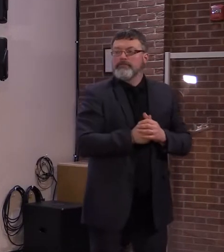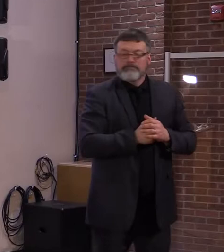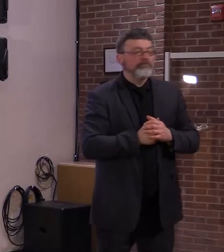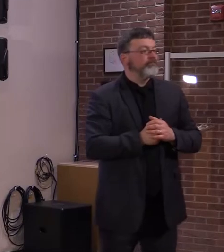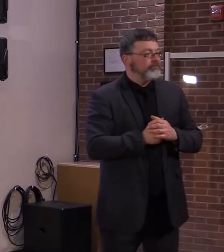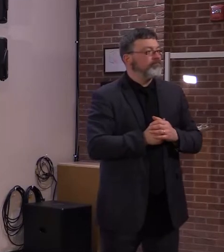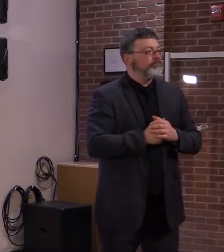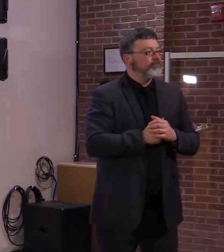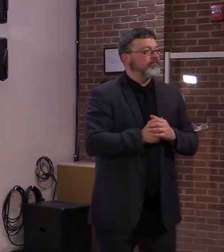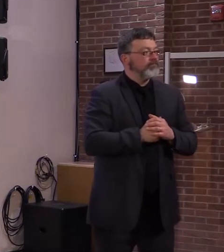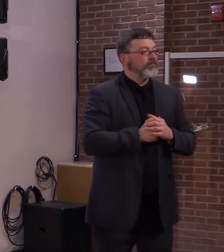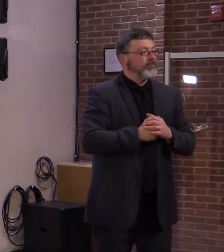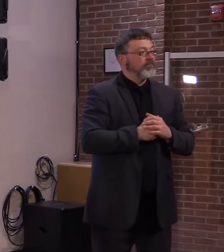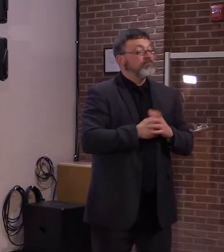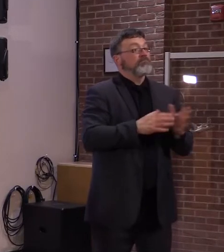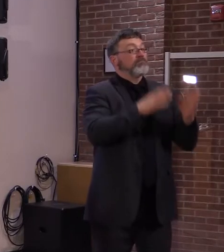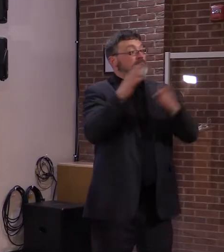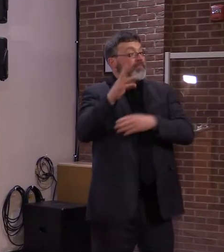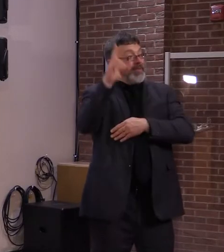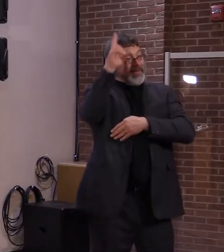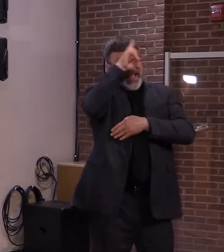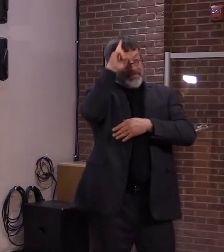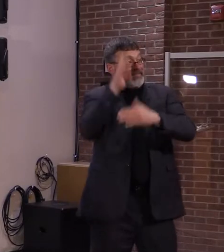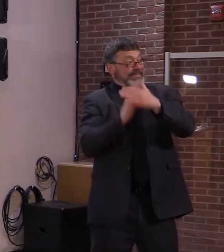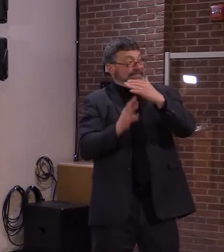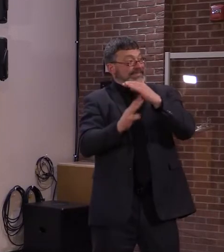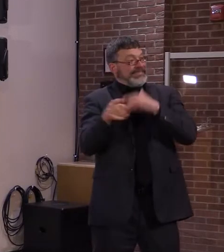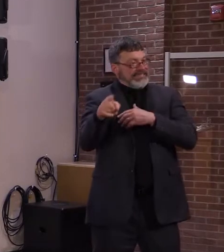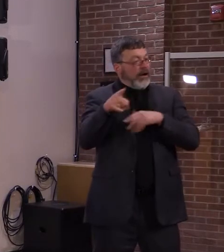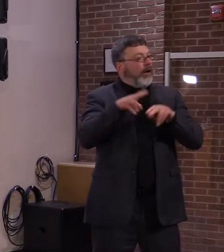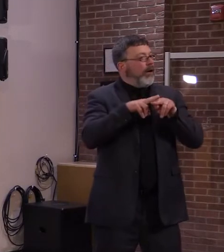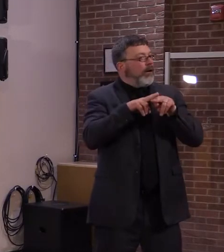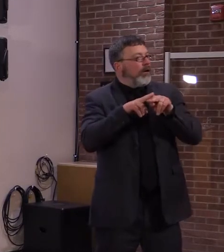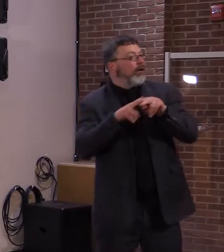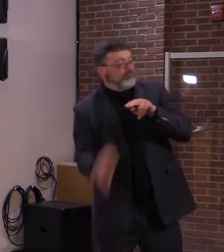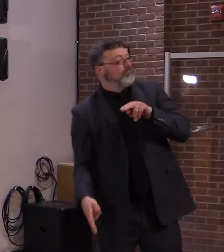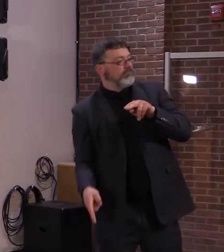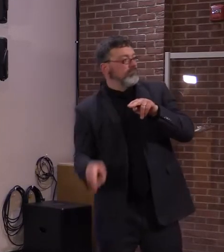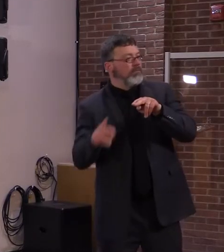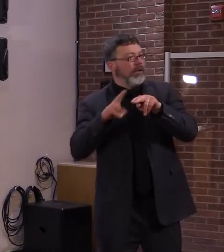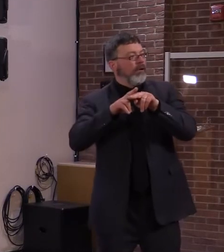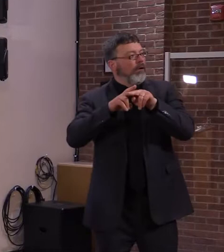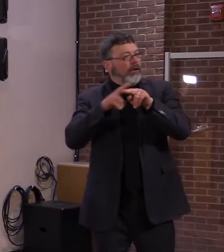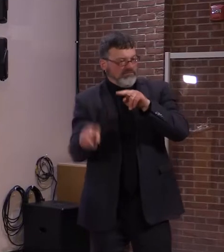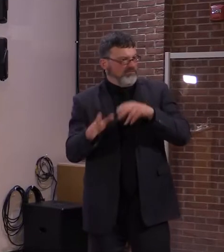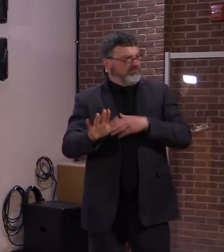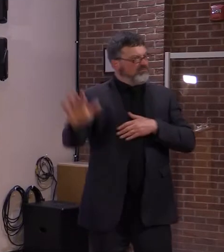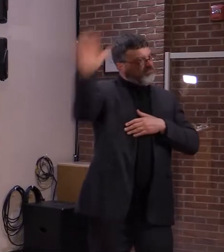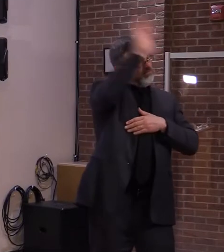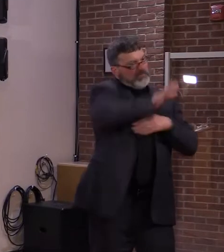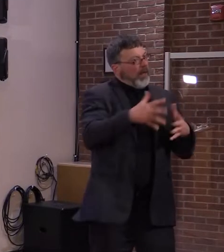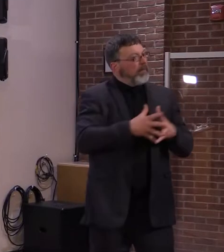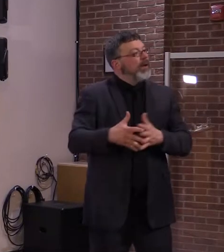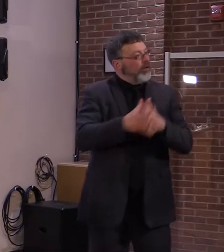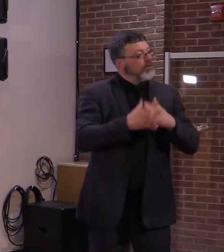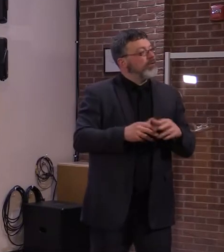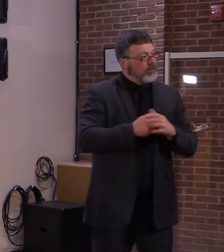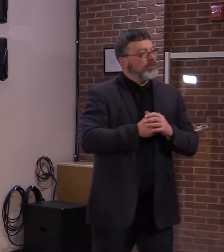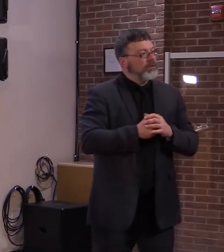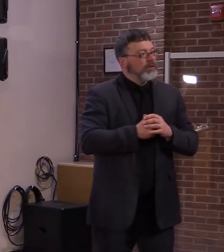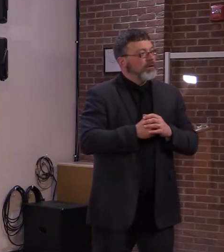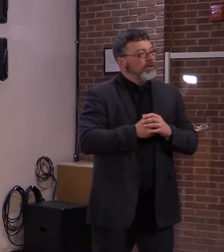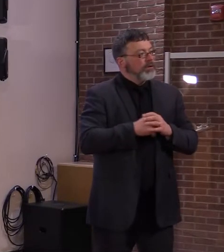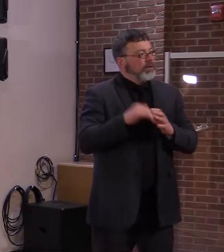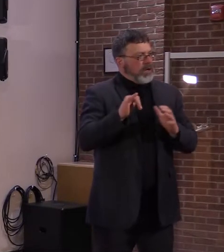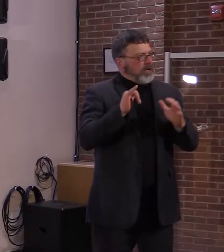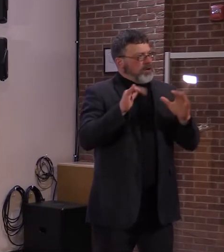in place, so don't let your guard down. Because we're still working to vaccinate as many Vermonters as possible, and we still have